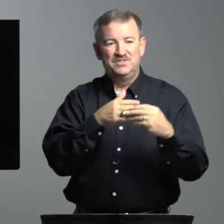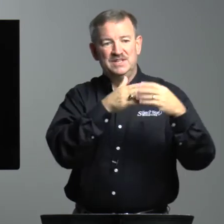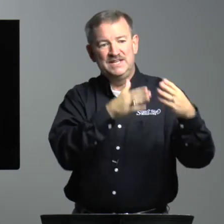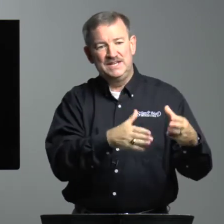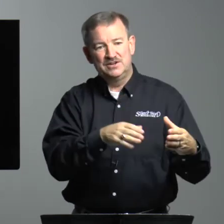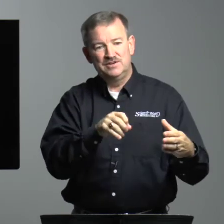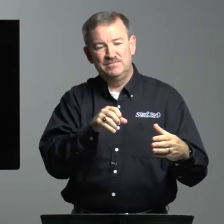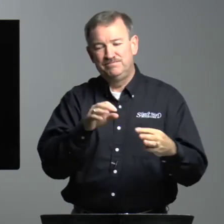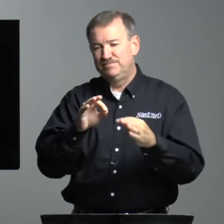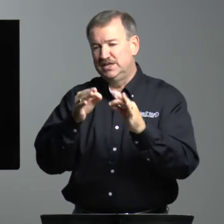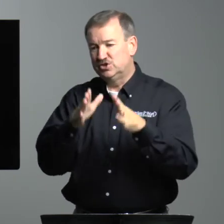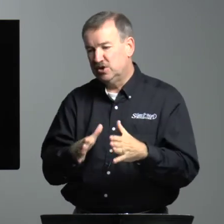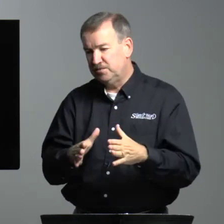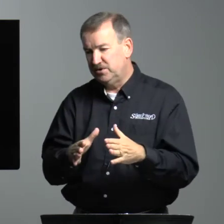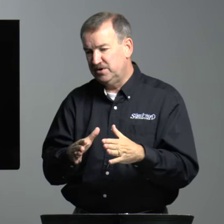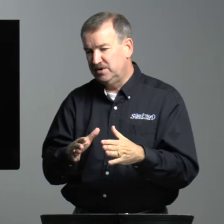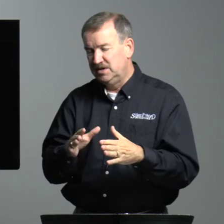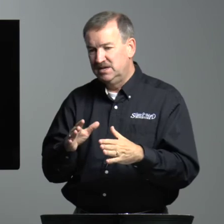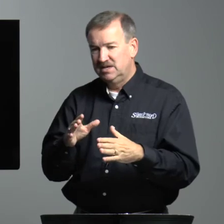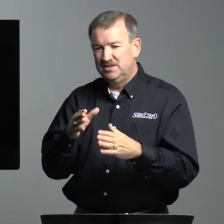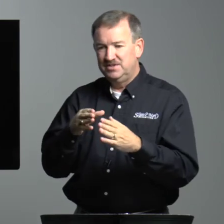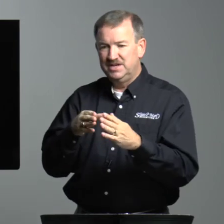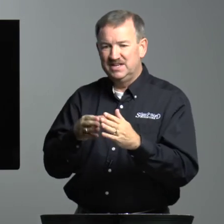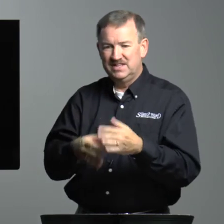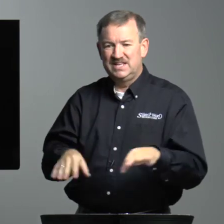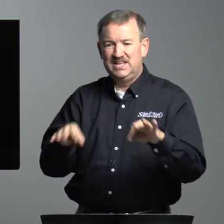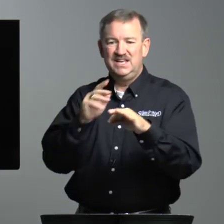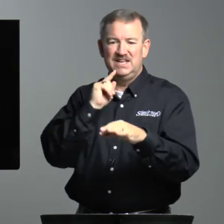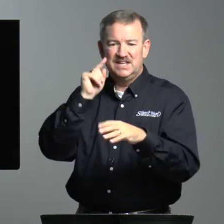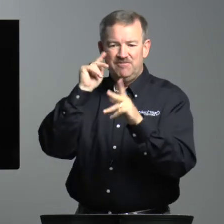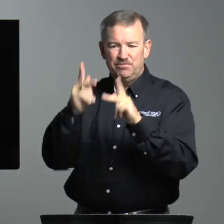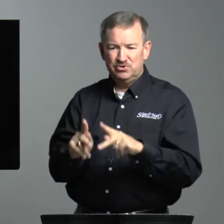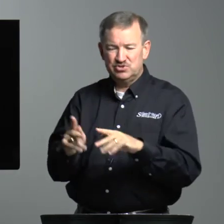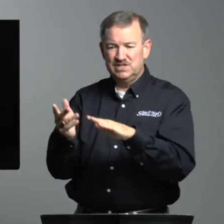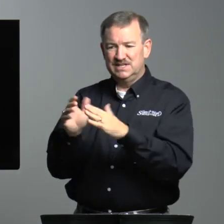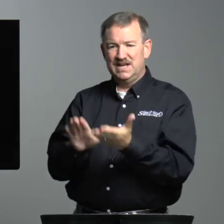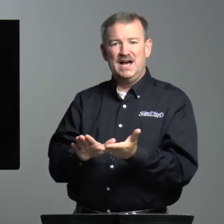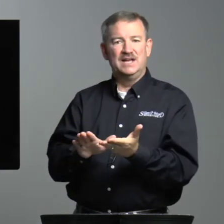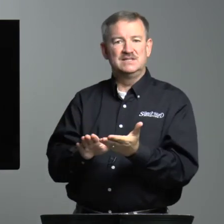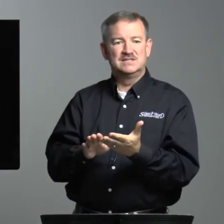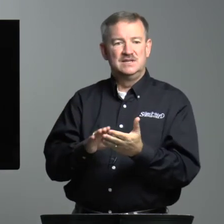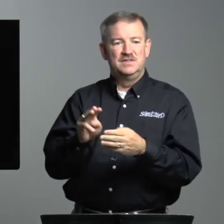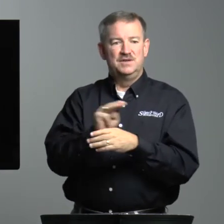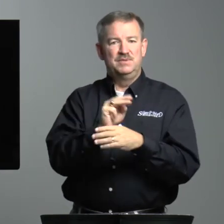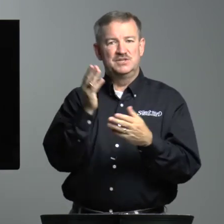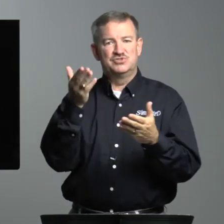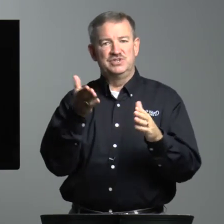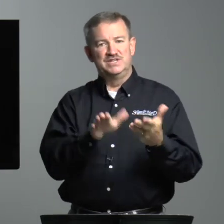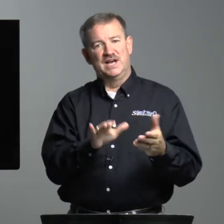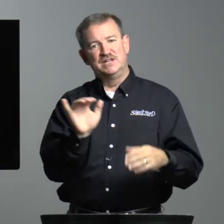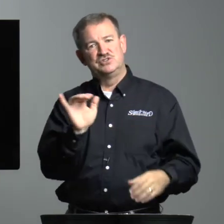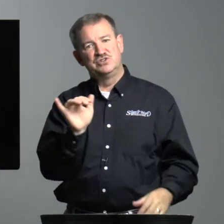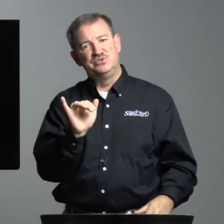the leader, the interpreter, the key deaf person dies. The ministry dies too.